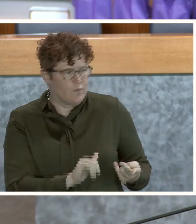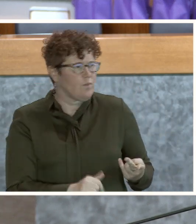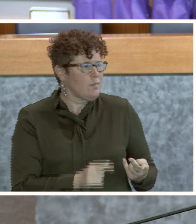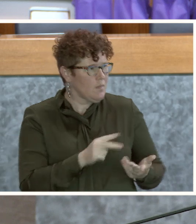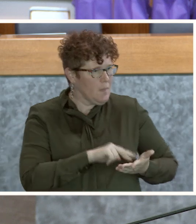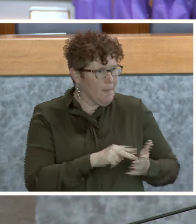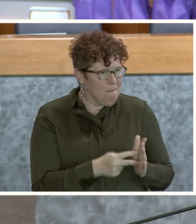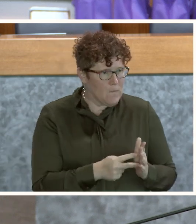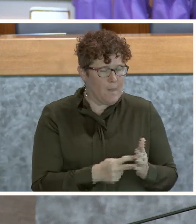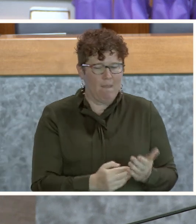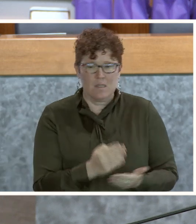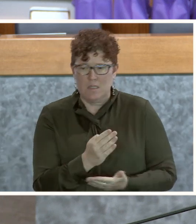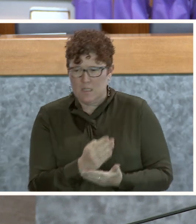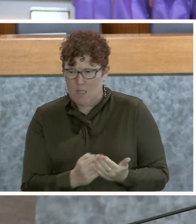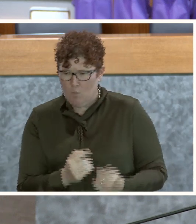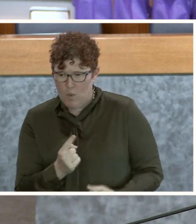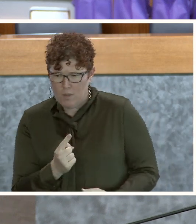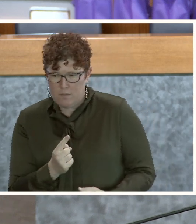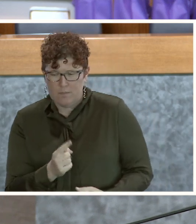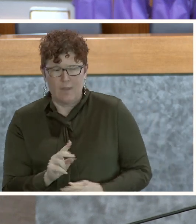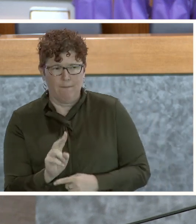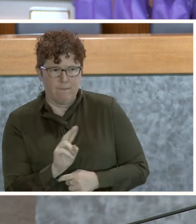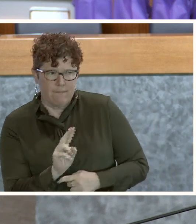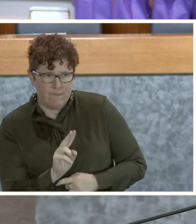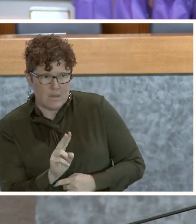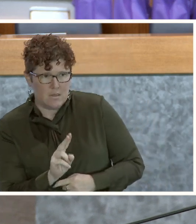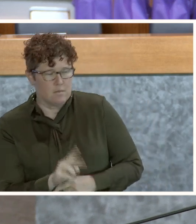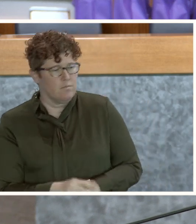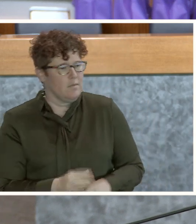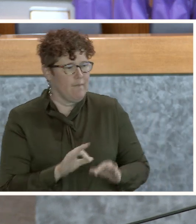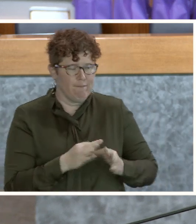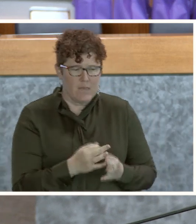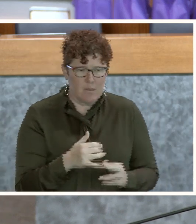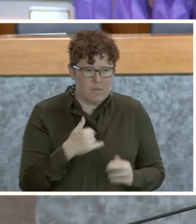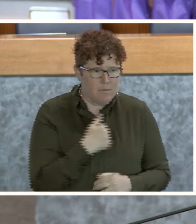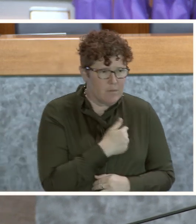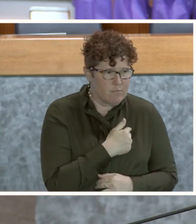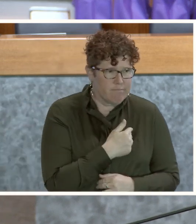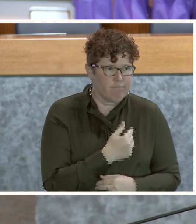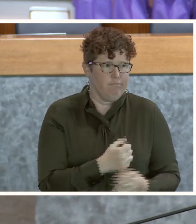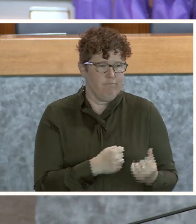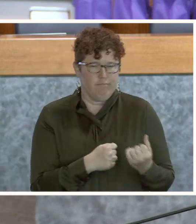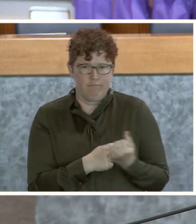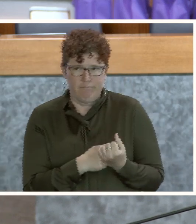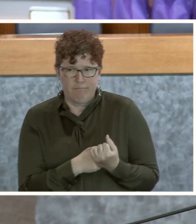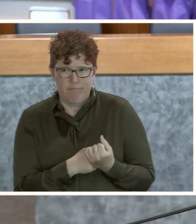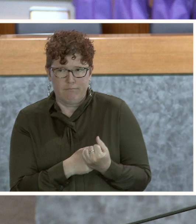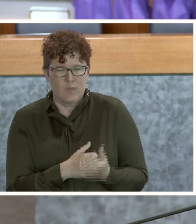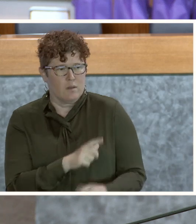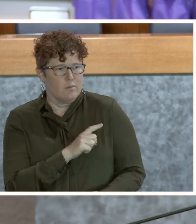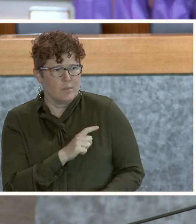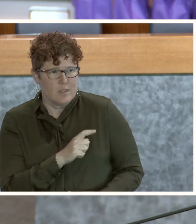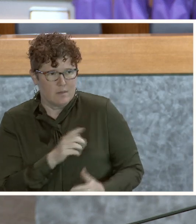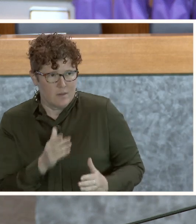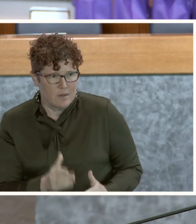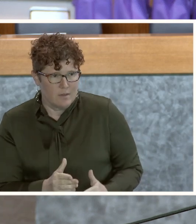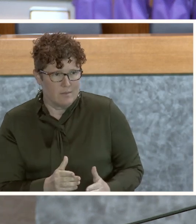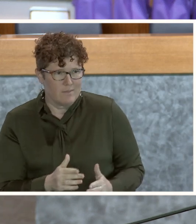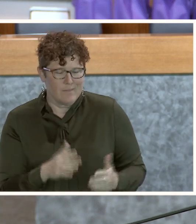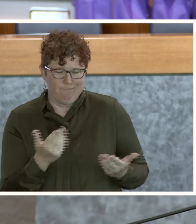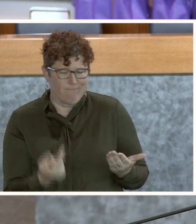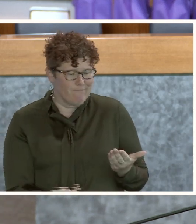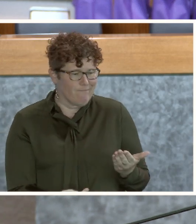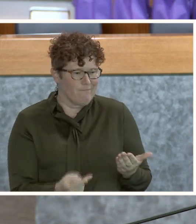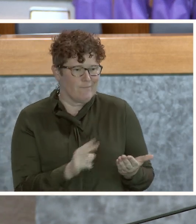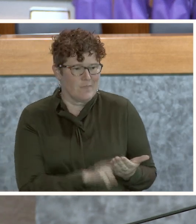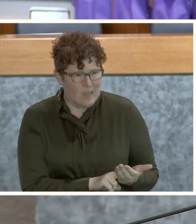that someone, a victim, a family member, an advocate, a law enforcement officer is registered against